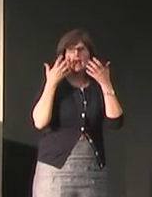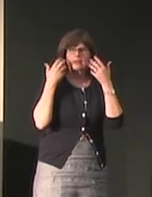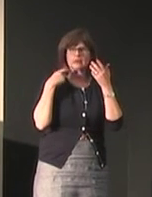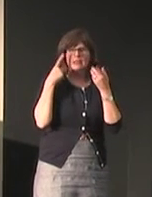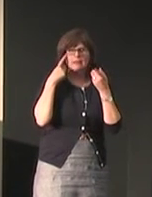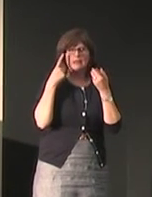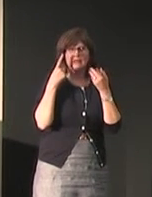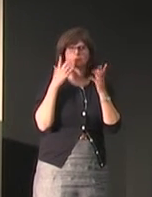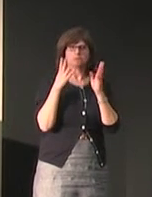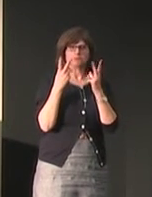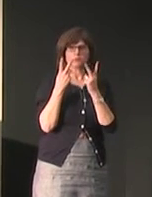why don't we have three or four?